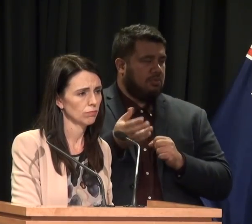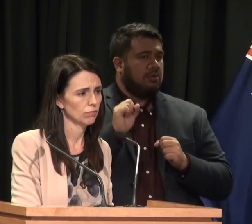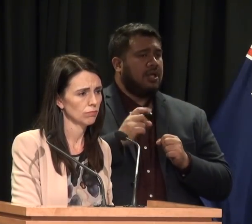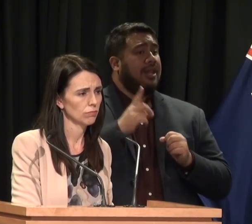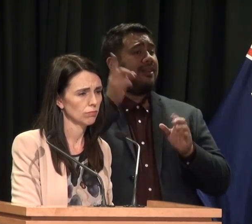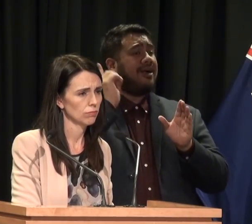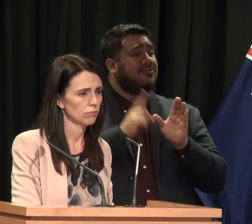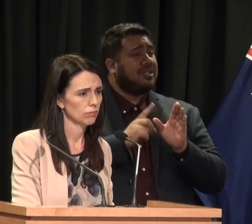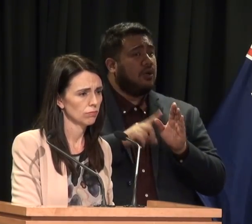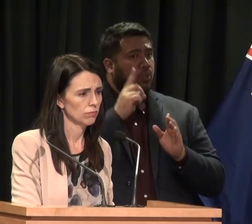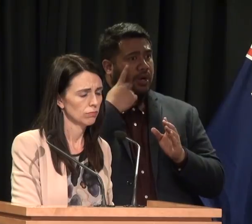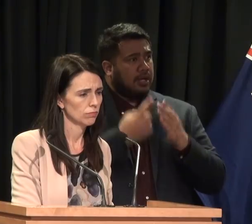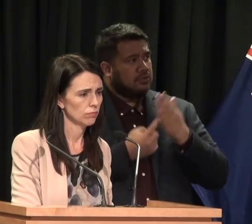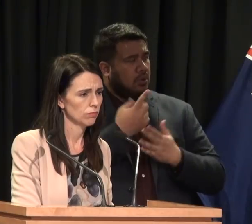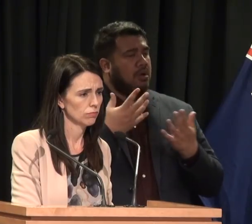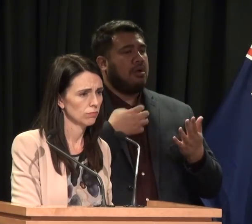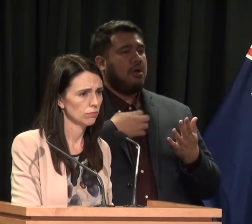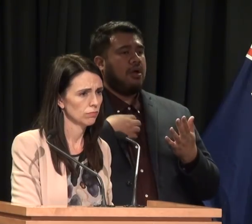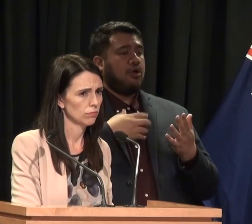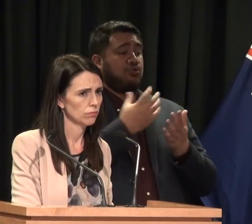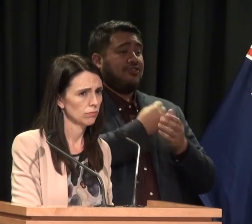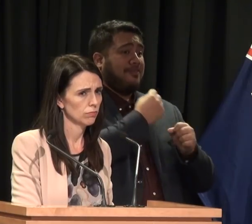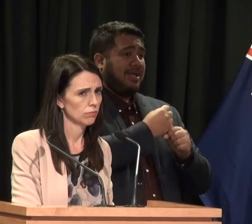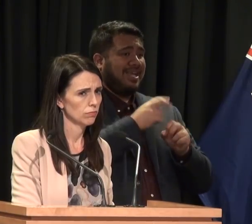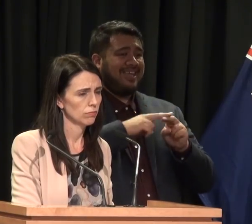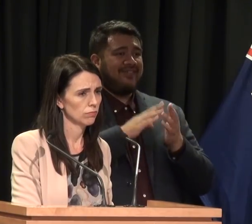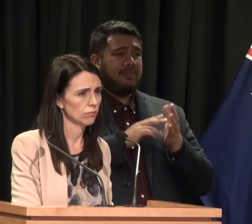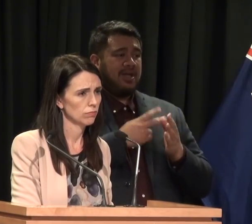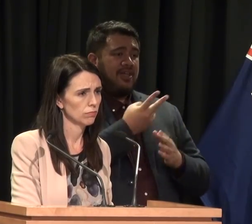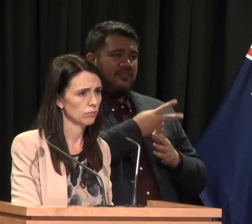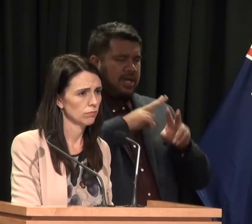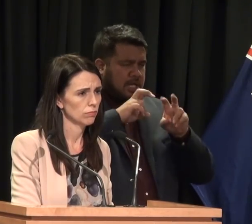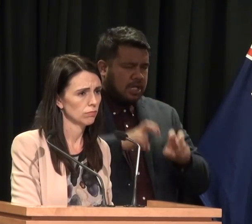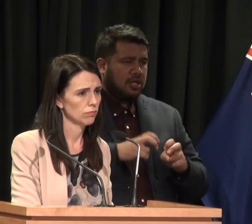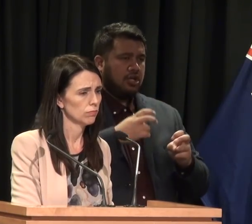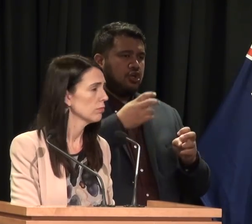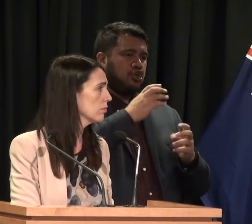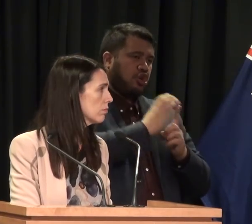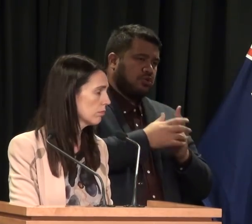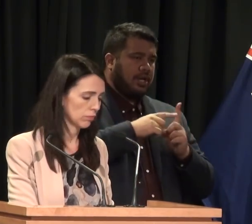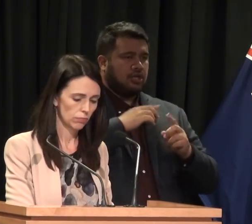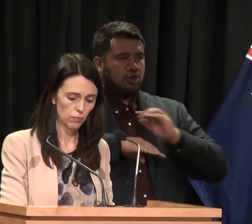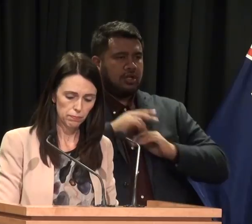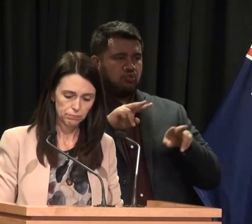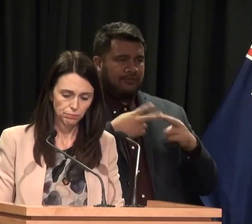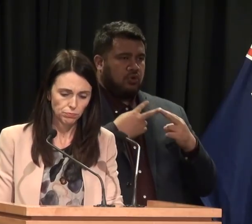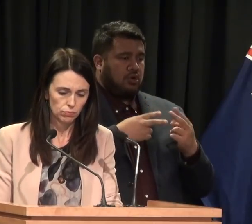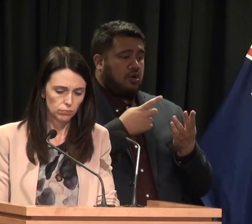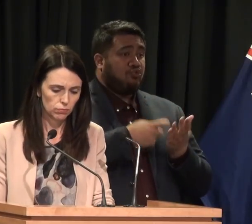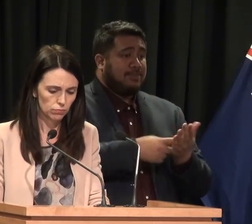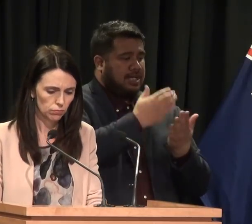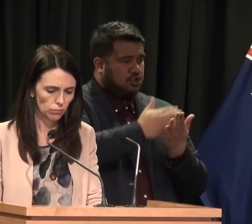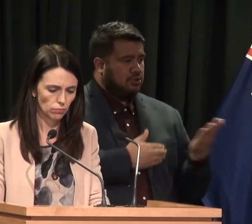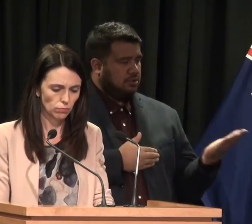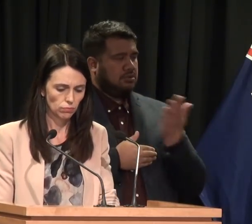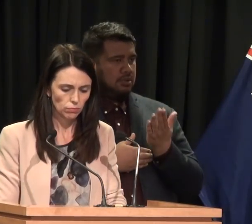what we saw was that the Reserve Bank and the FMA undertook their culture and conduct review. They came up with a number of recommendations. They've come